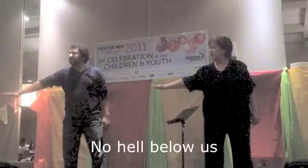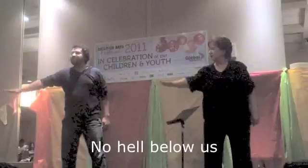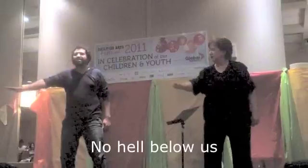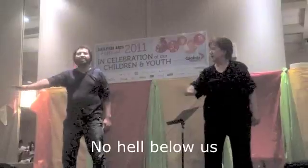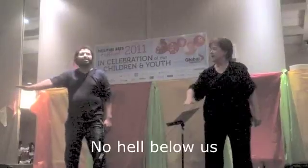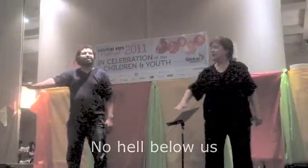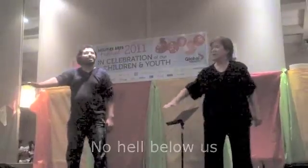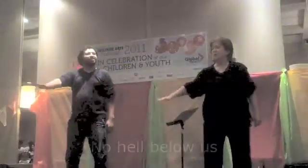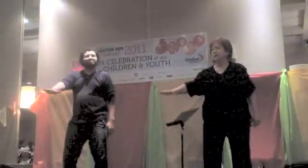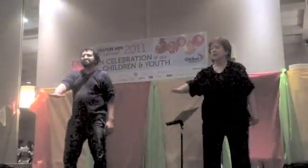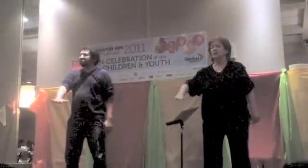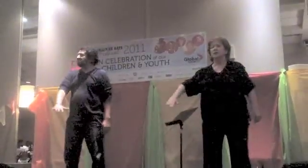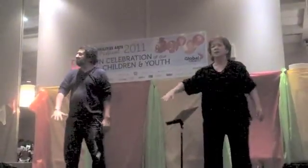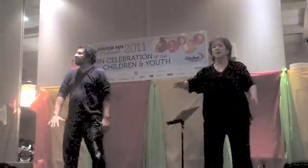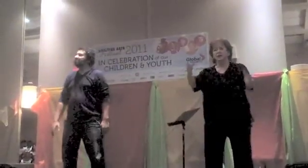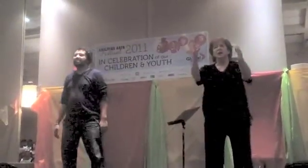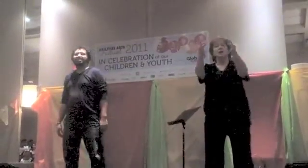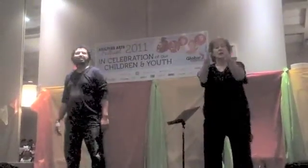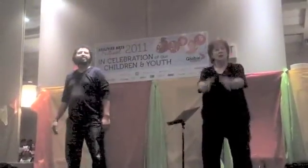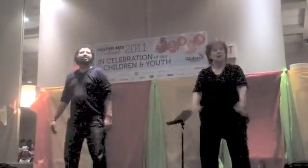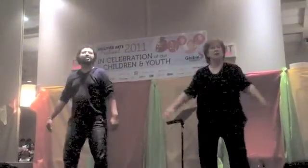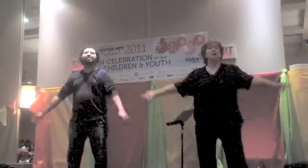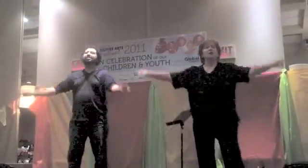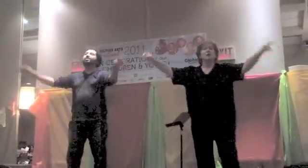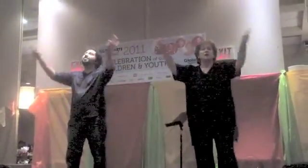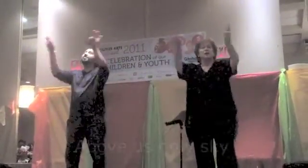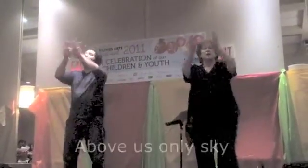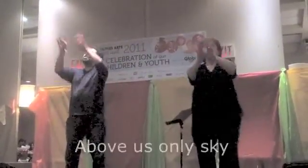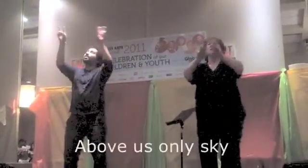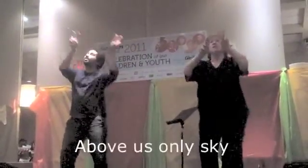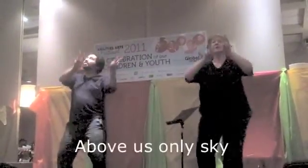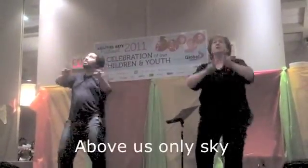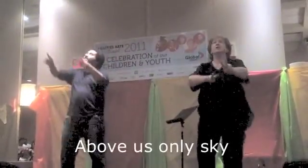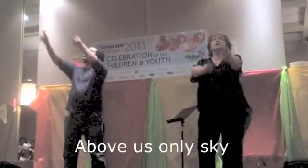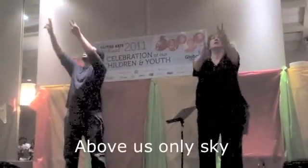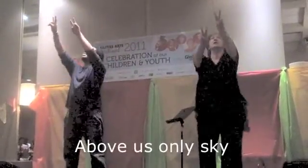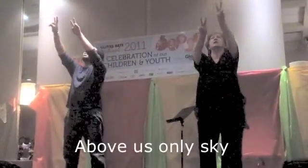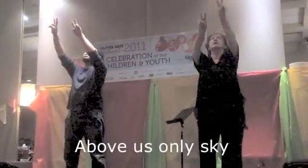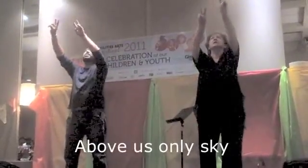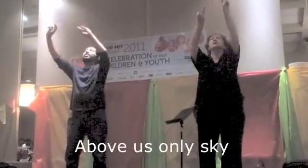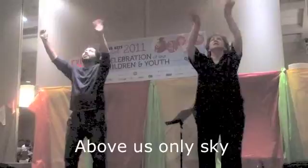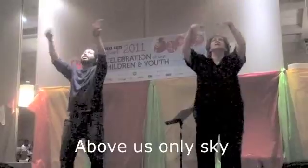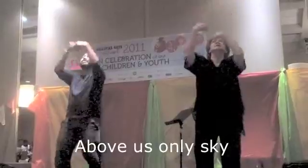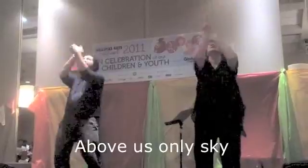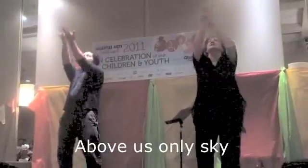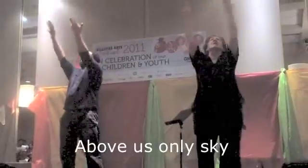above us, only sky.